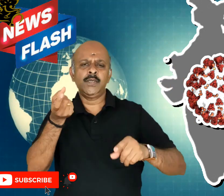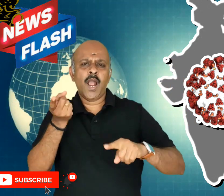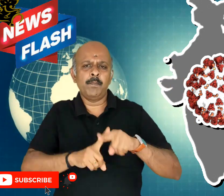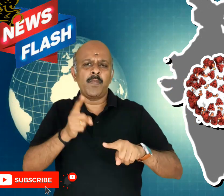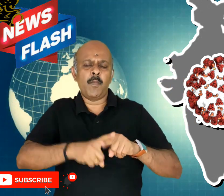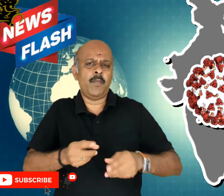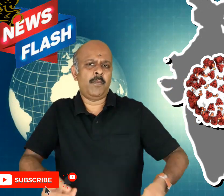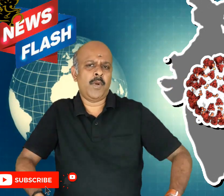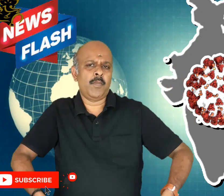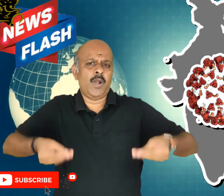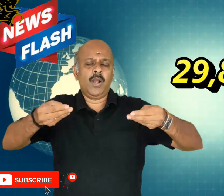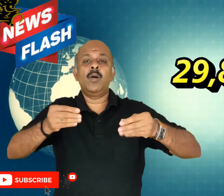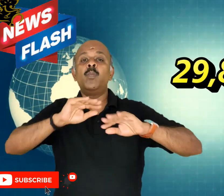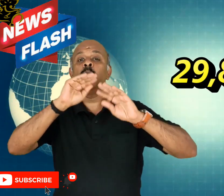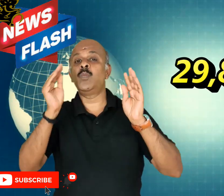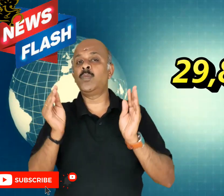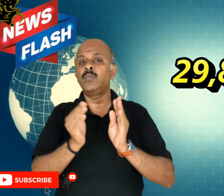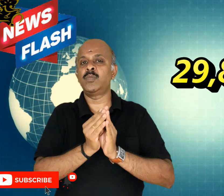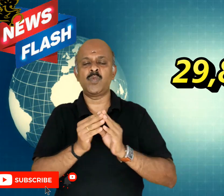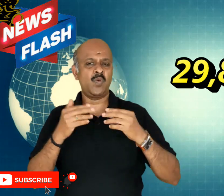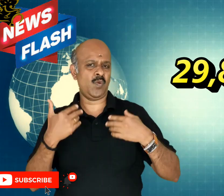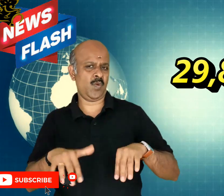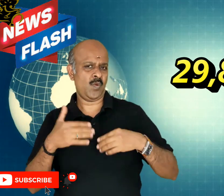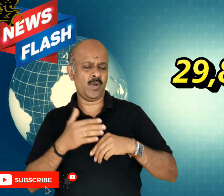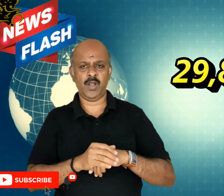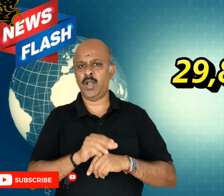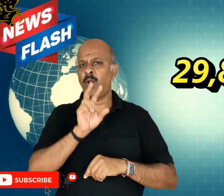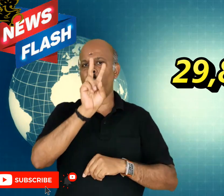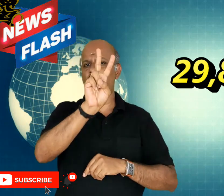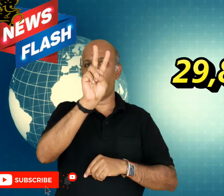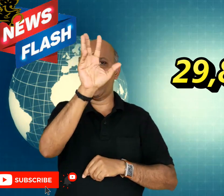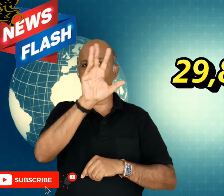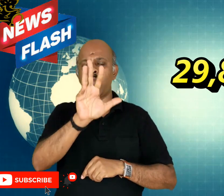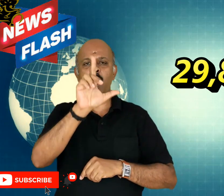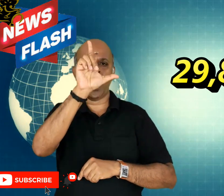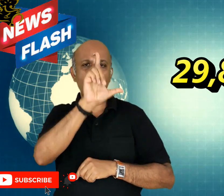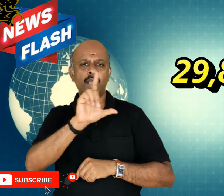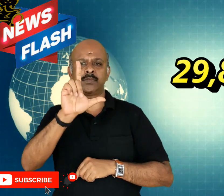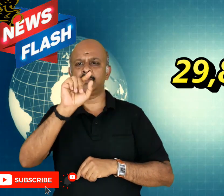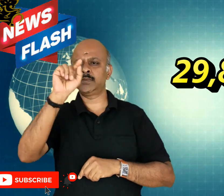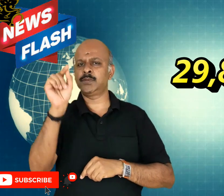are up to 29,80,000.